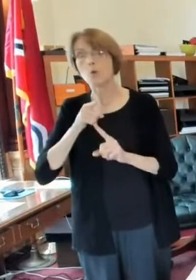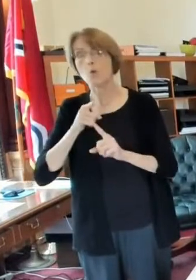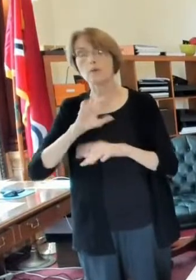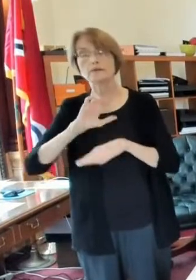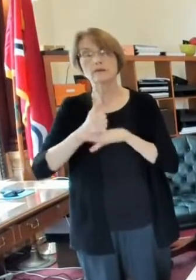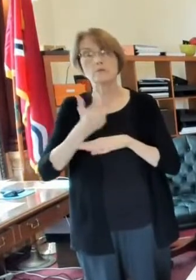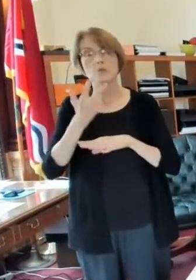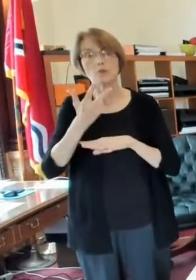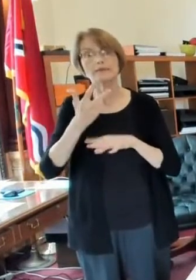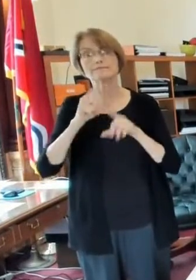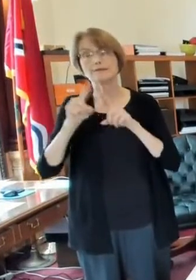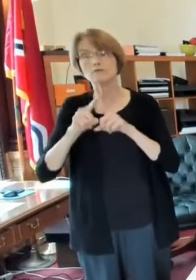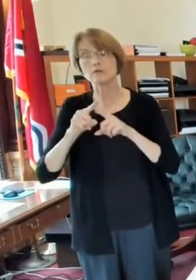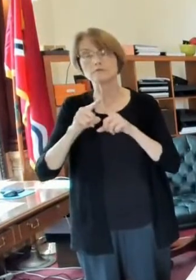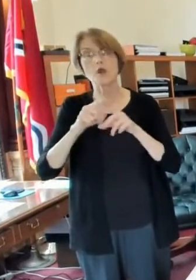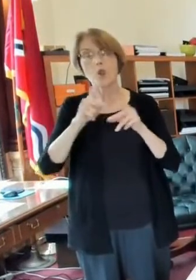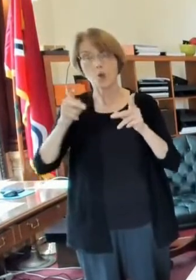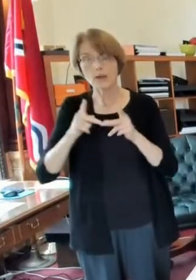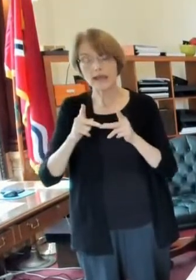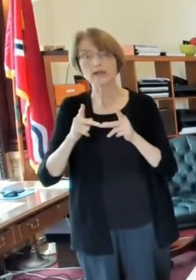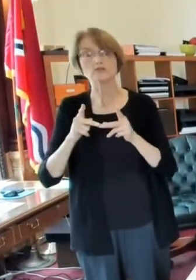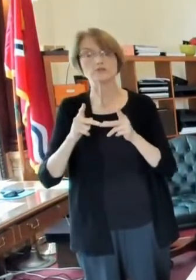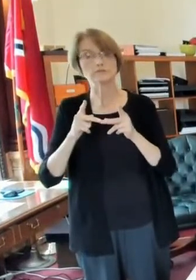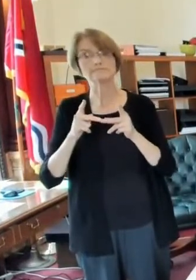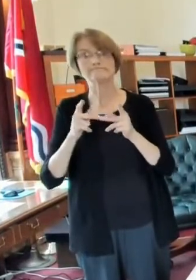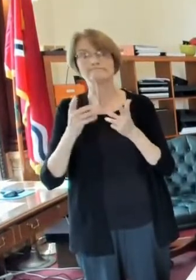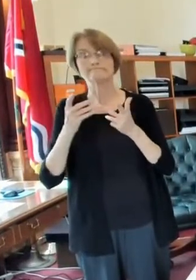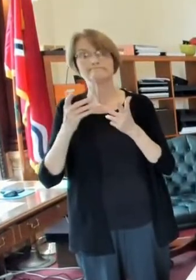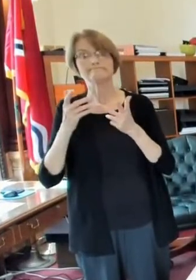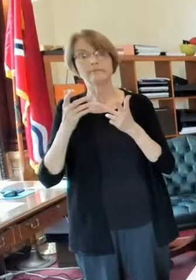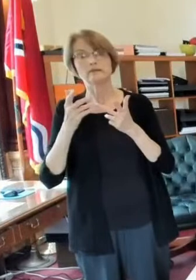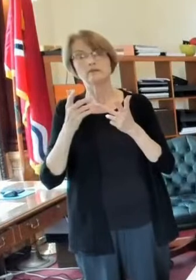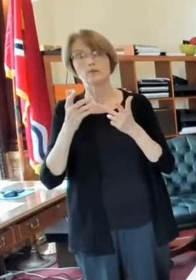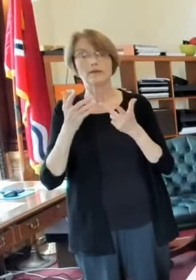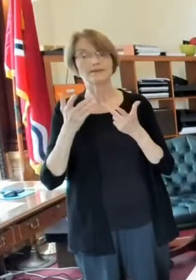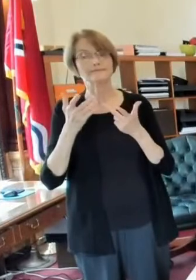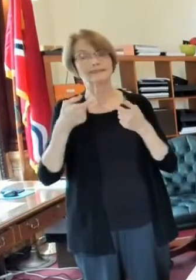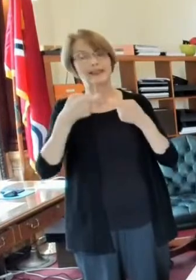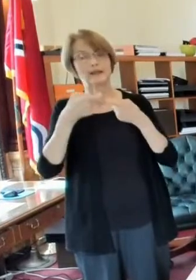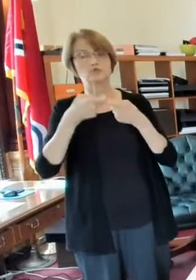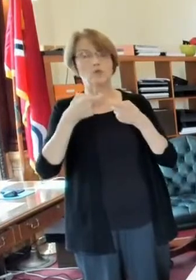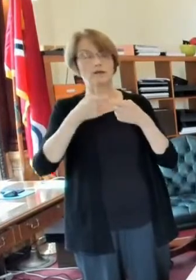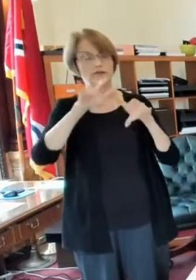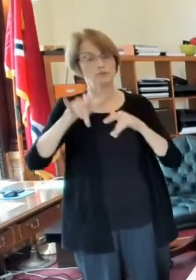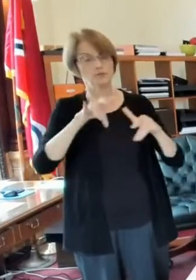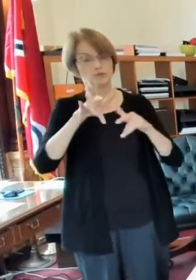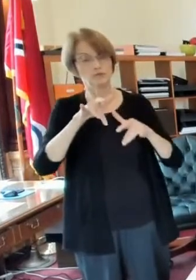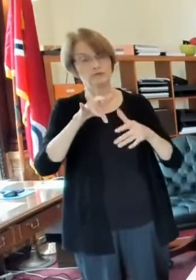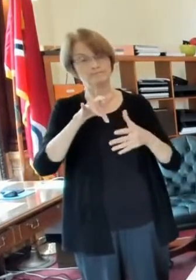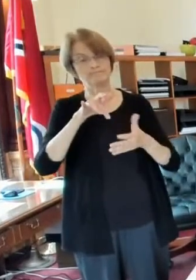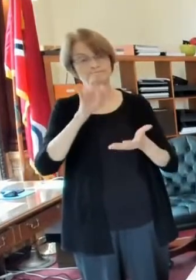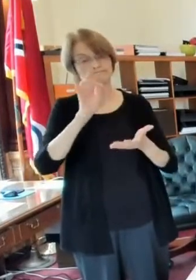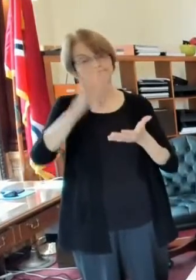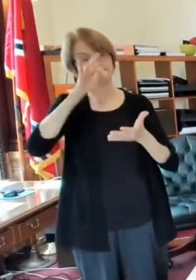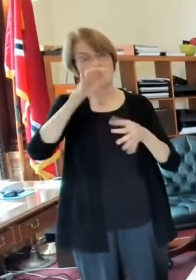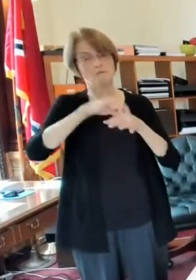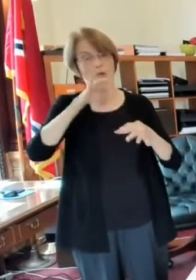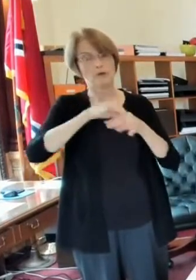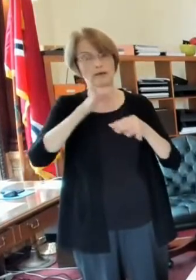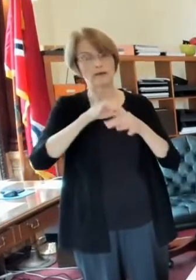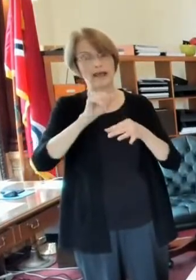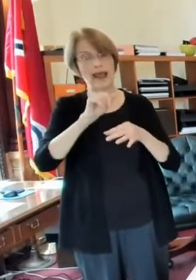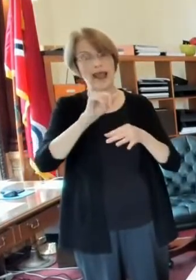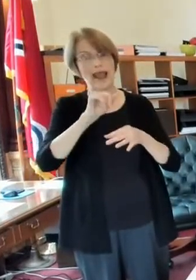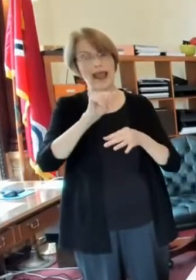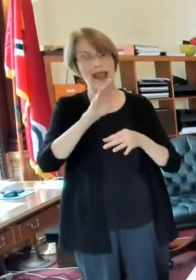vote absentee you would vote electronically absentee and they're they're looking for those spots right